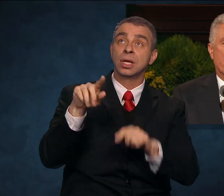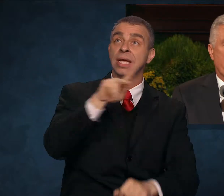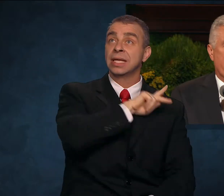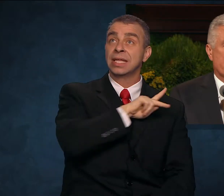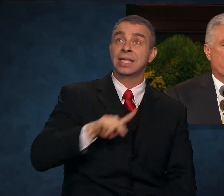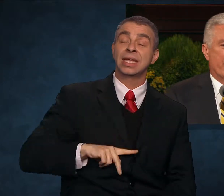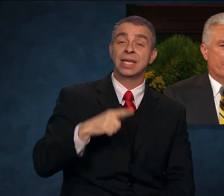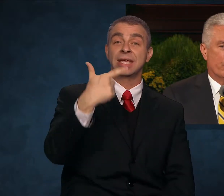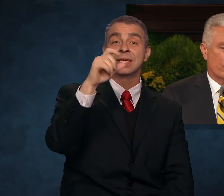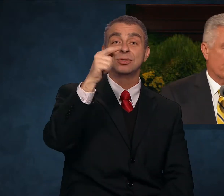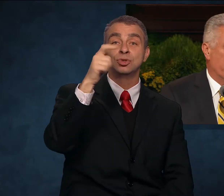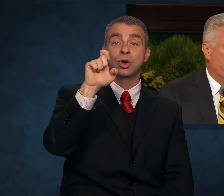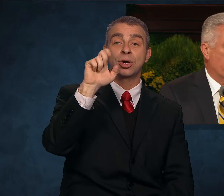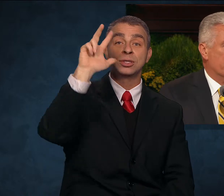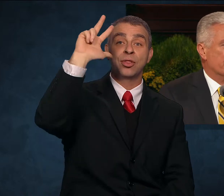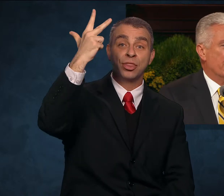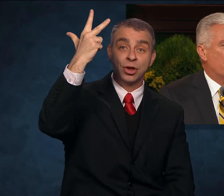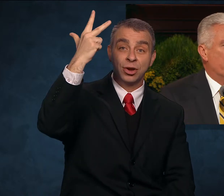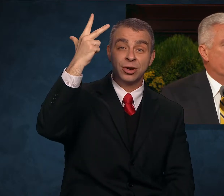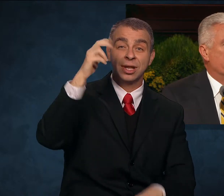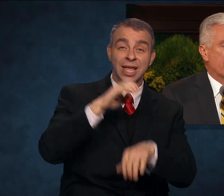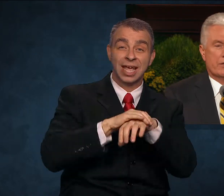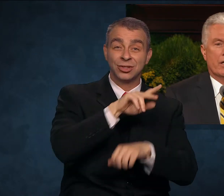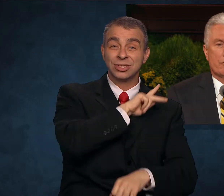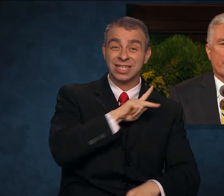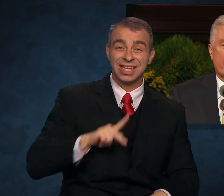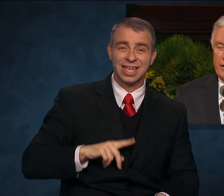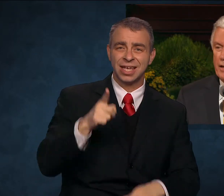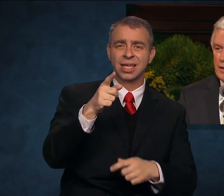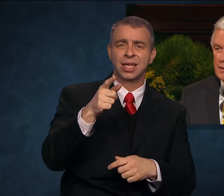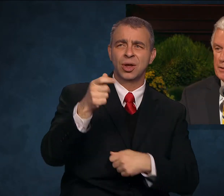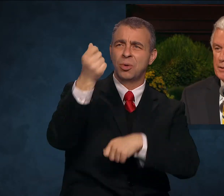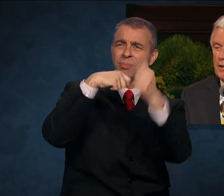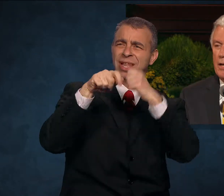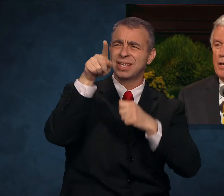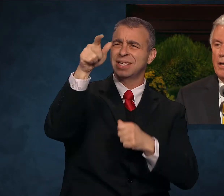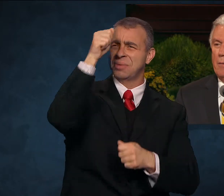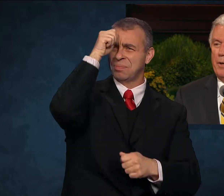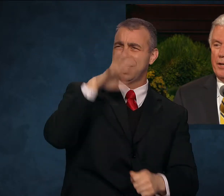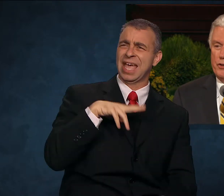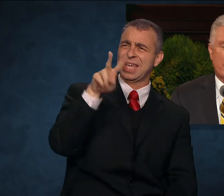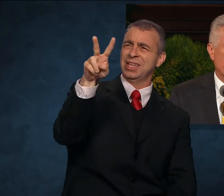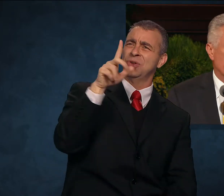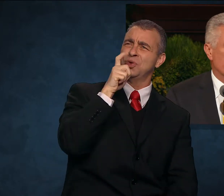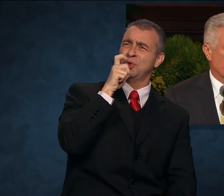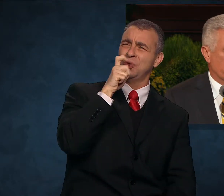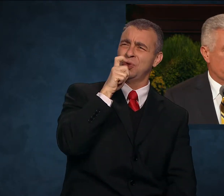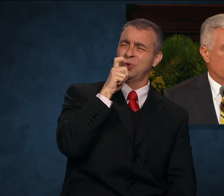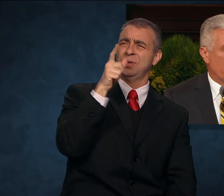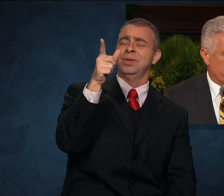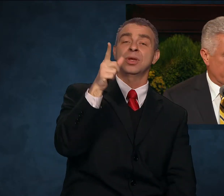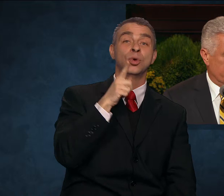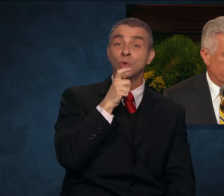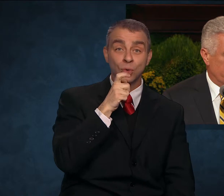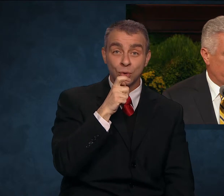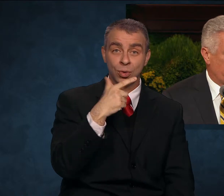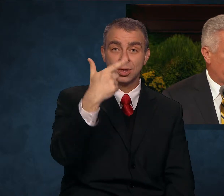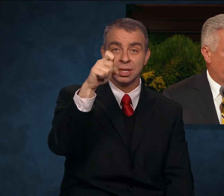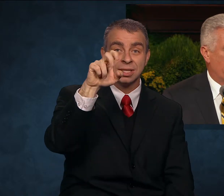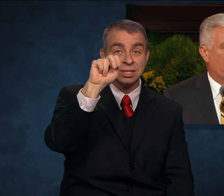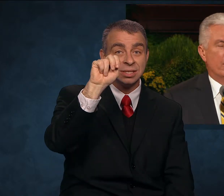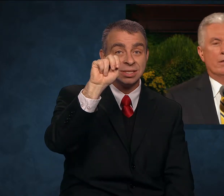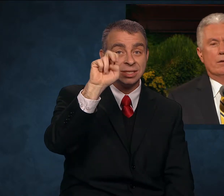been replaced by a portrait of someone he does not recognize, by General George Washington.